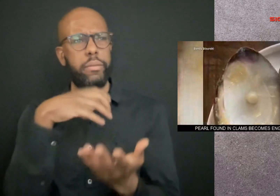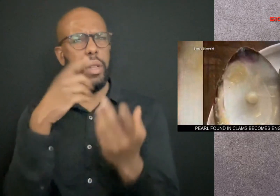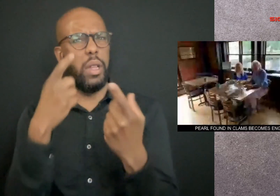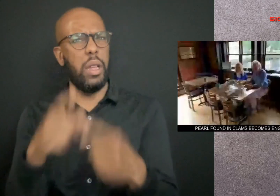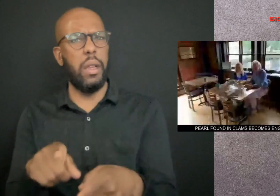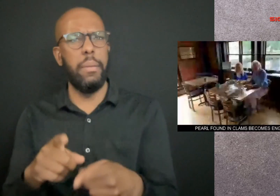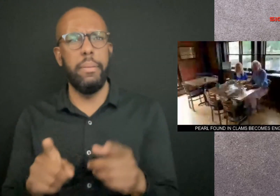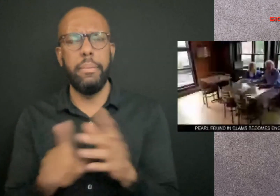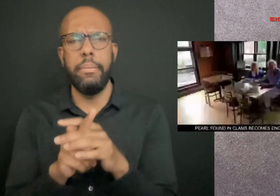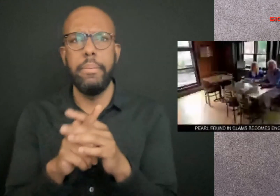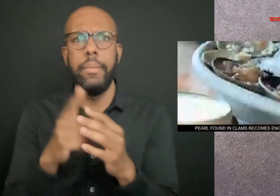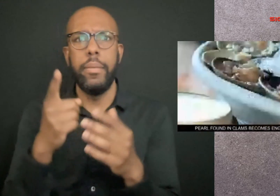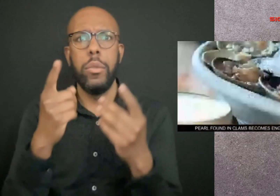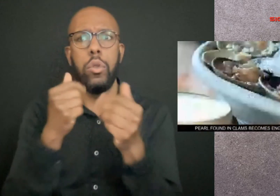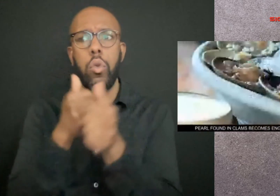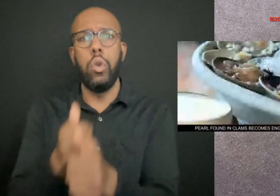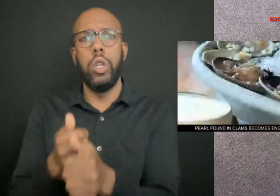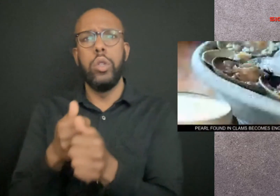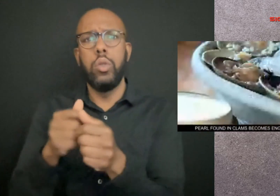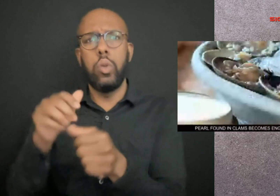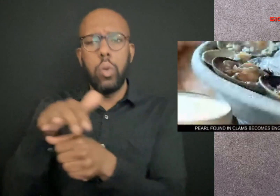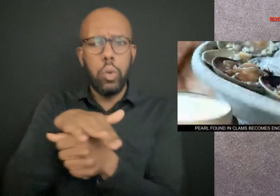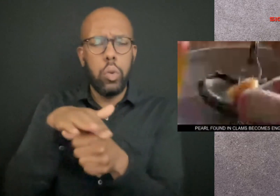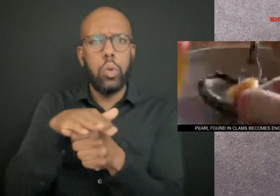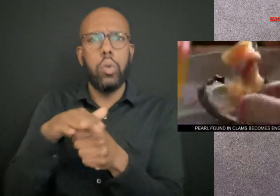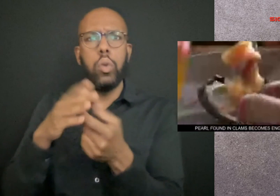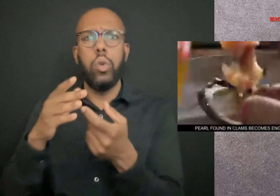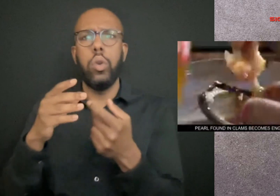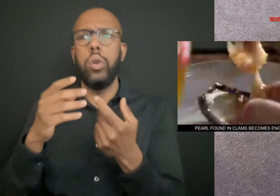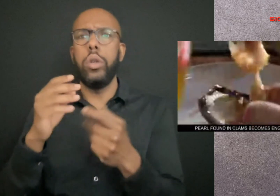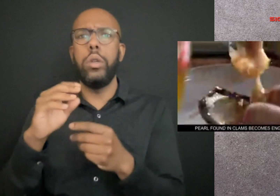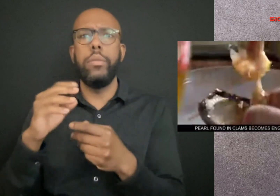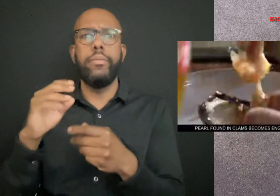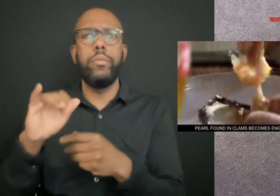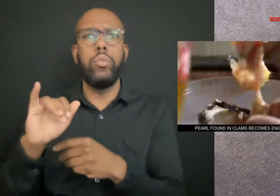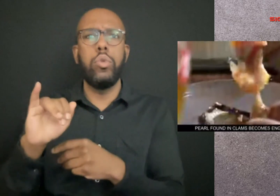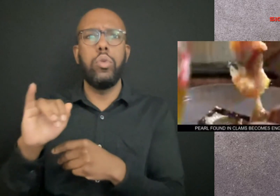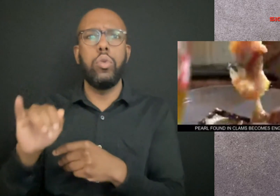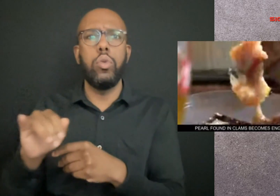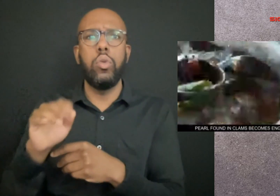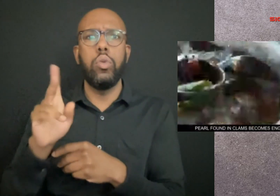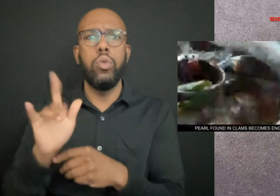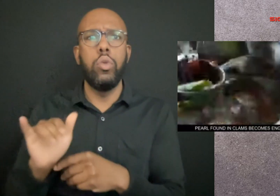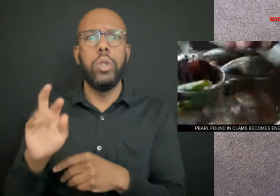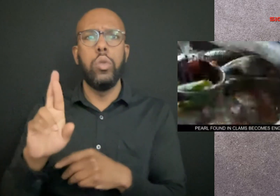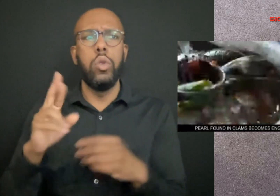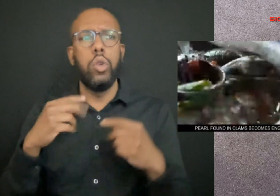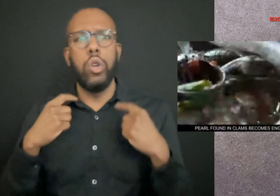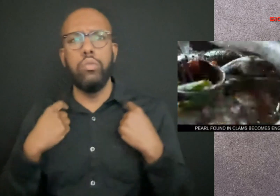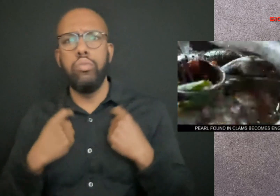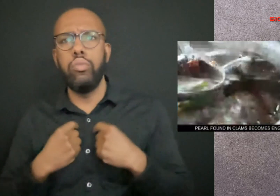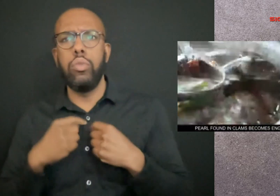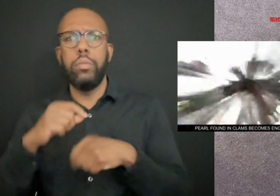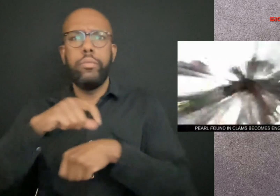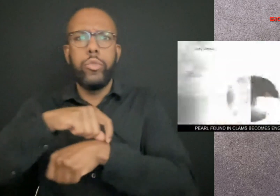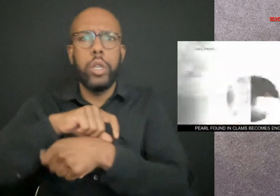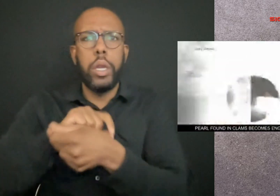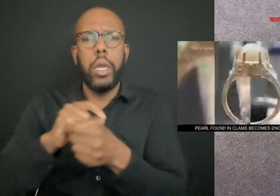It turns out it was a perfectly shaped oval pear. What are the odds of that happening? According to a local jeweler,